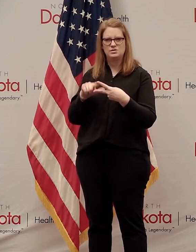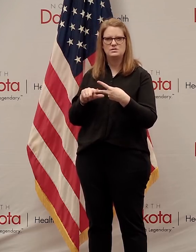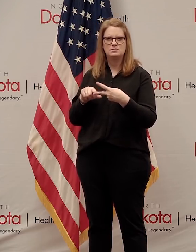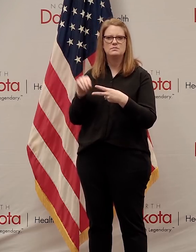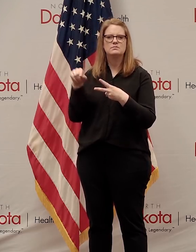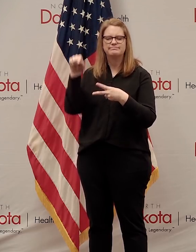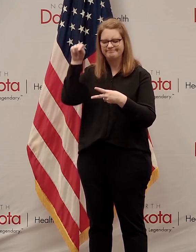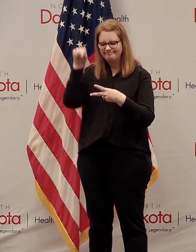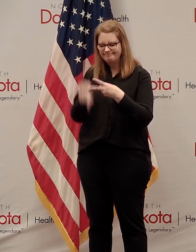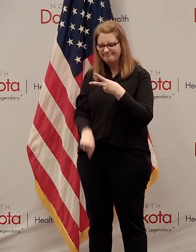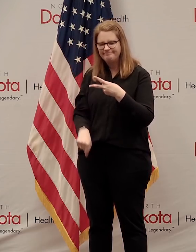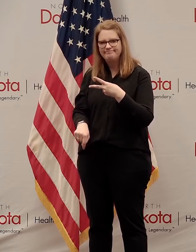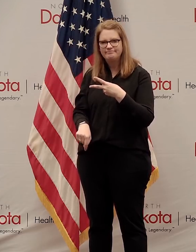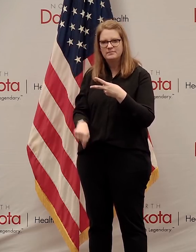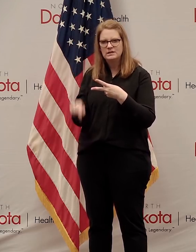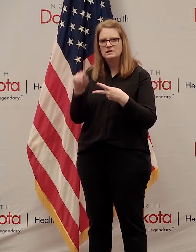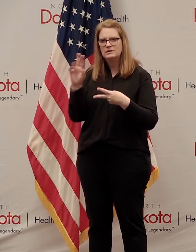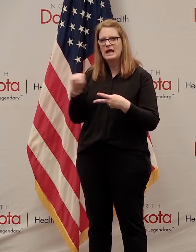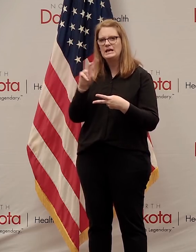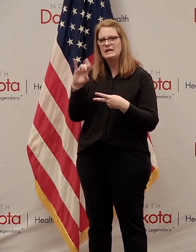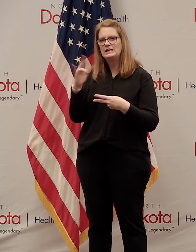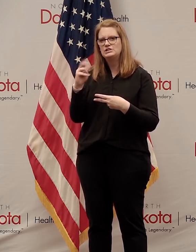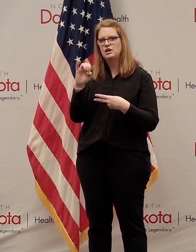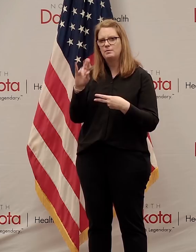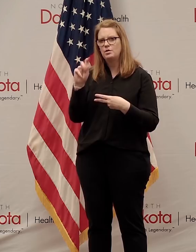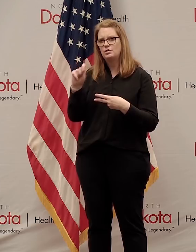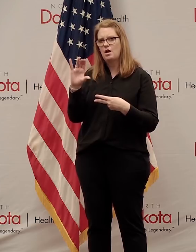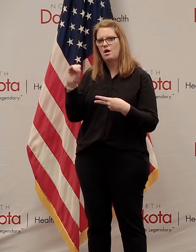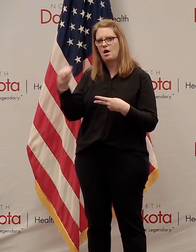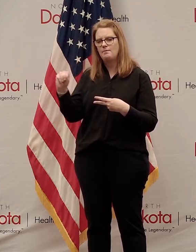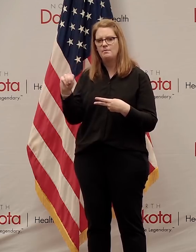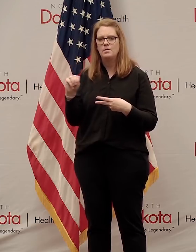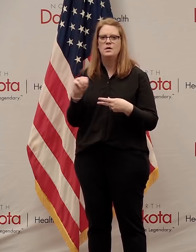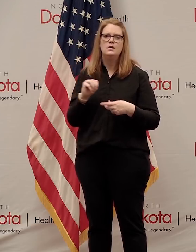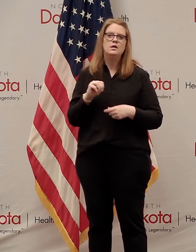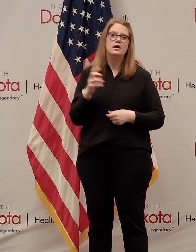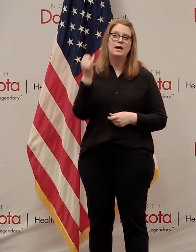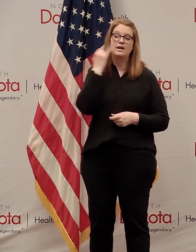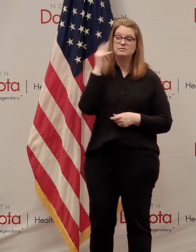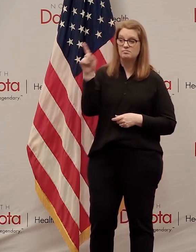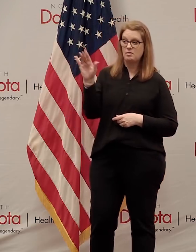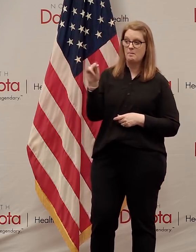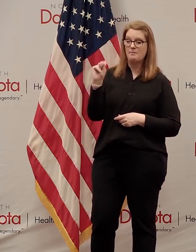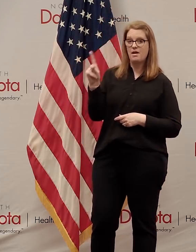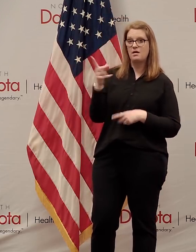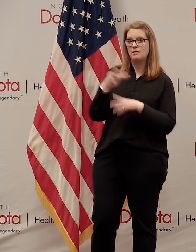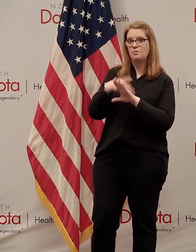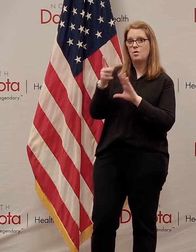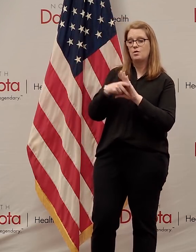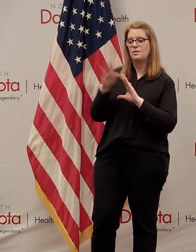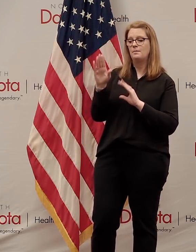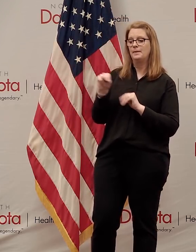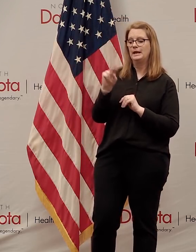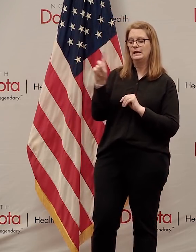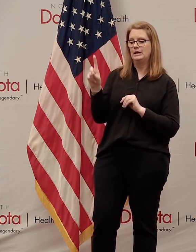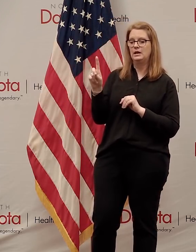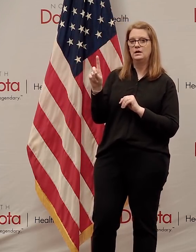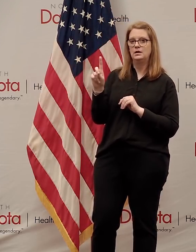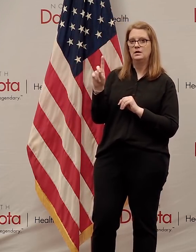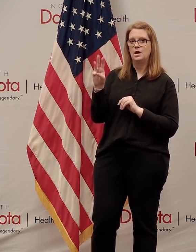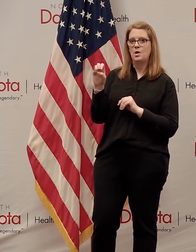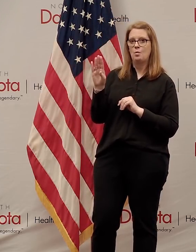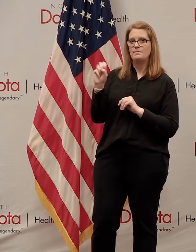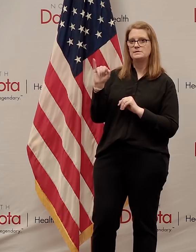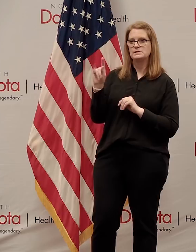more detail on the ndchamber.com. And if you want to learn more about the bank programs, you can go to the BND website. Those